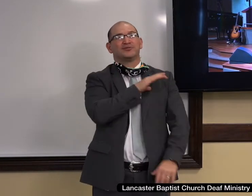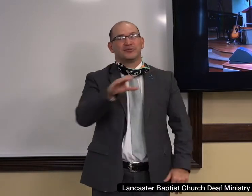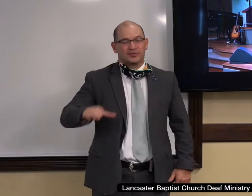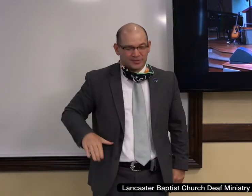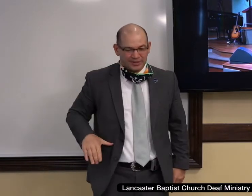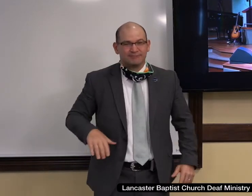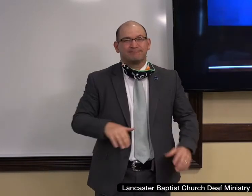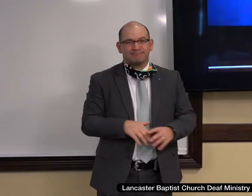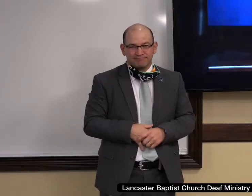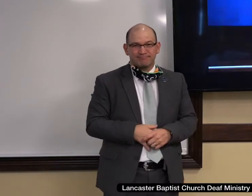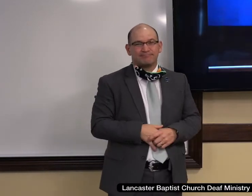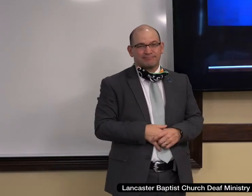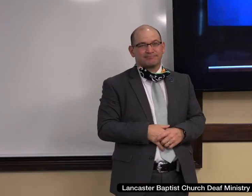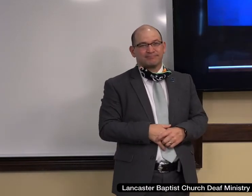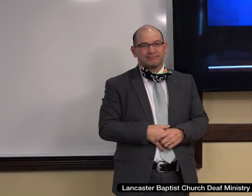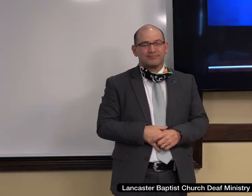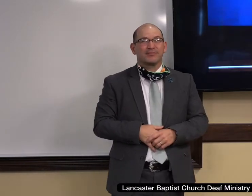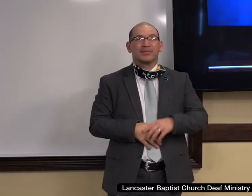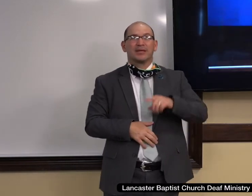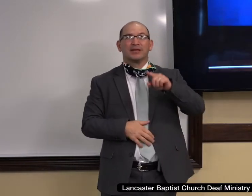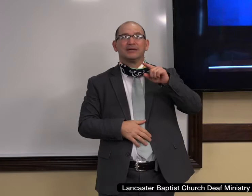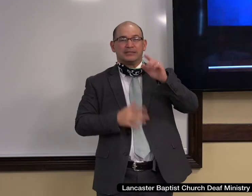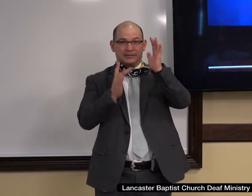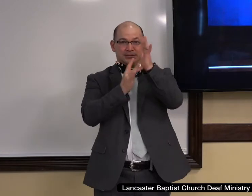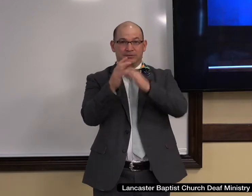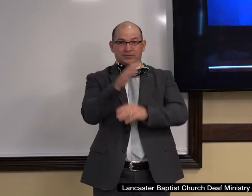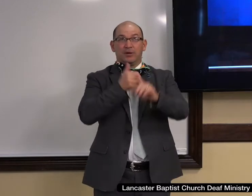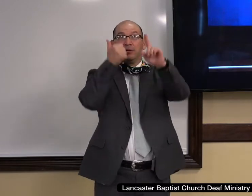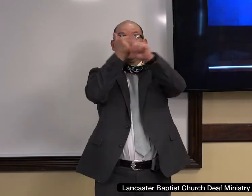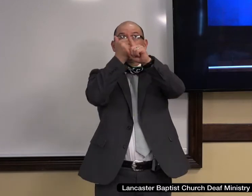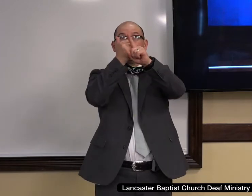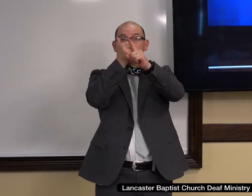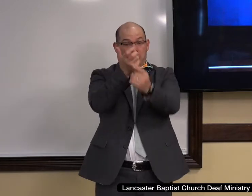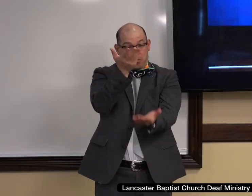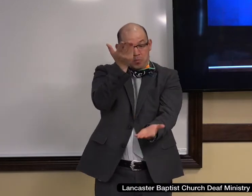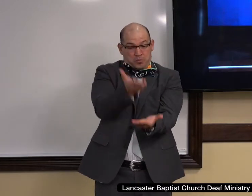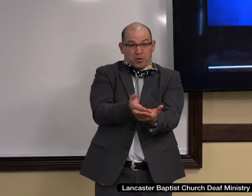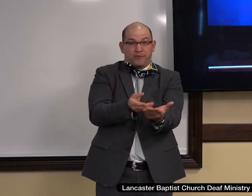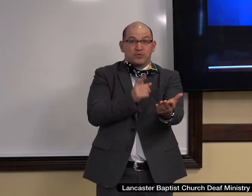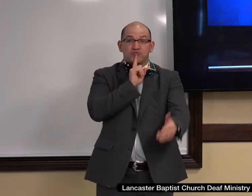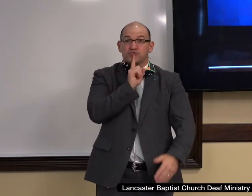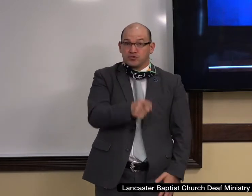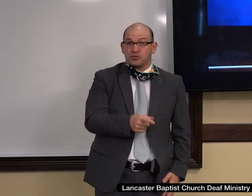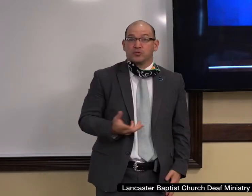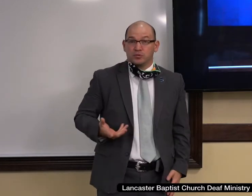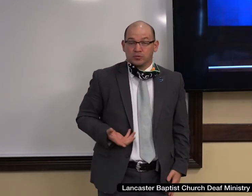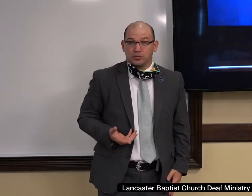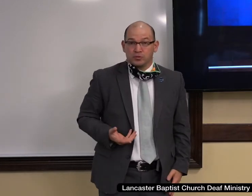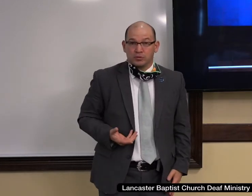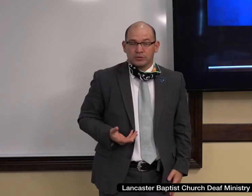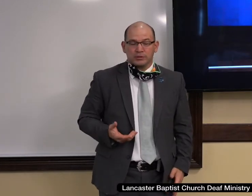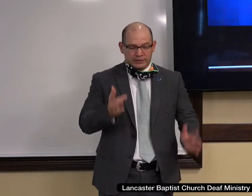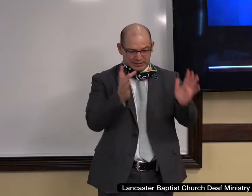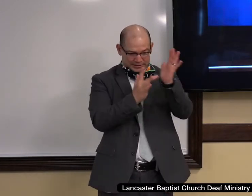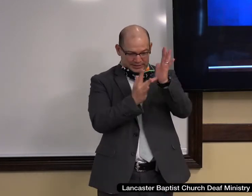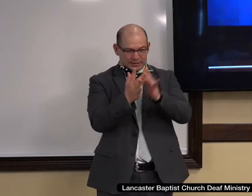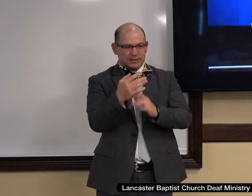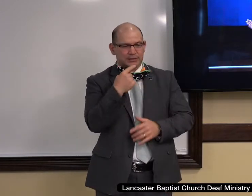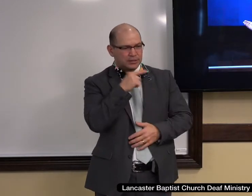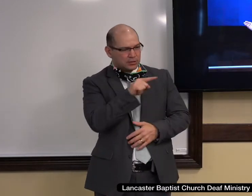teaching was validated by Jesus Christ himself. The Bible says in Matthew 21, 42, Jesus said unto them, did you never read